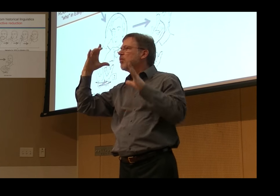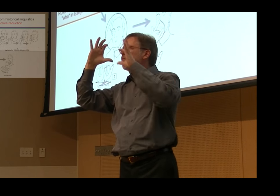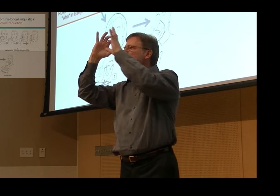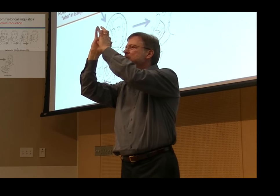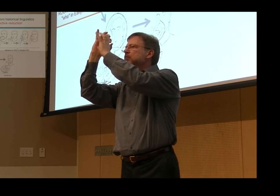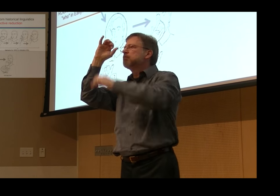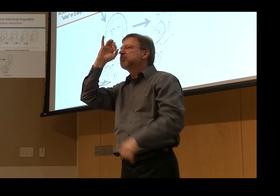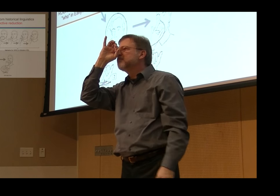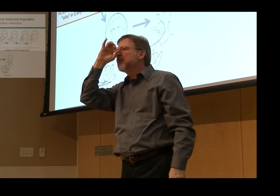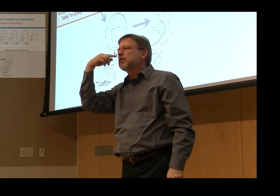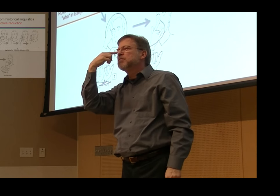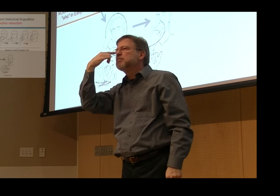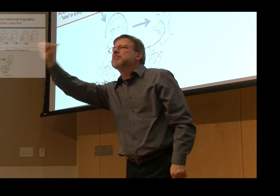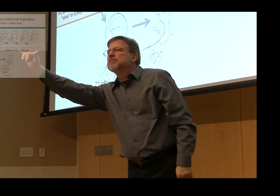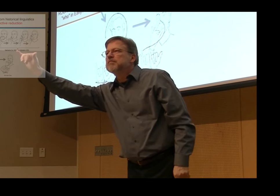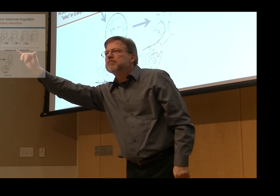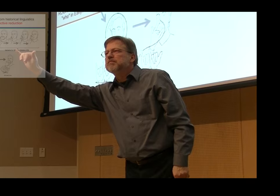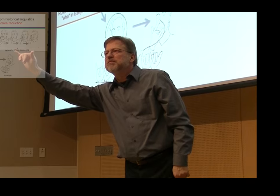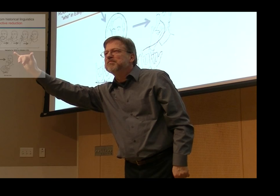However, that's not what happened with resemble.